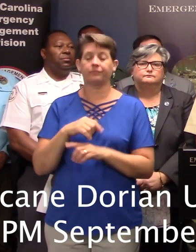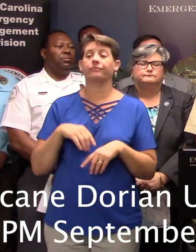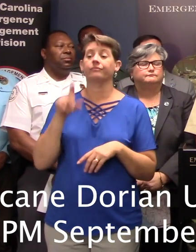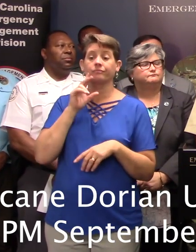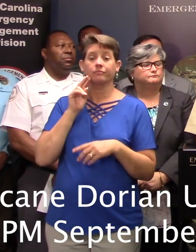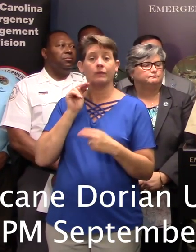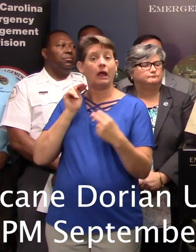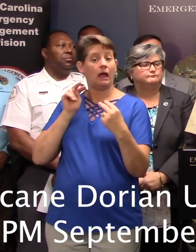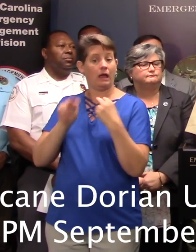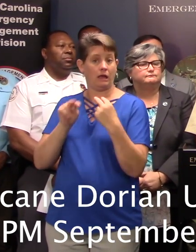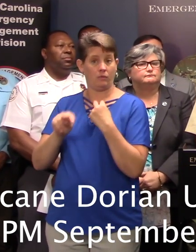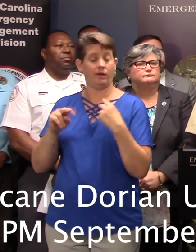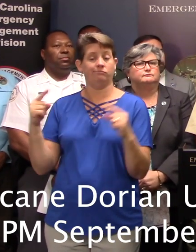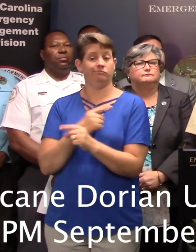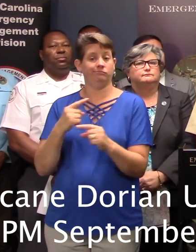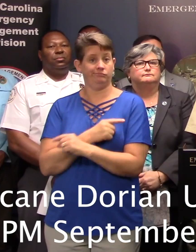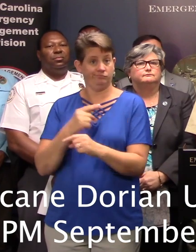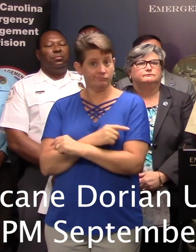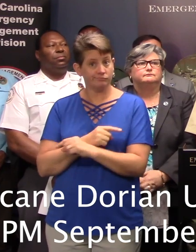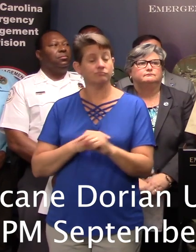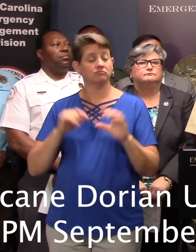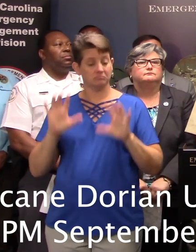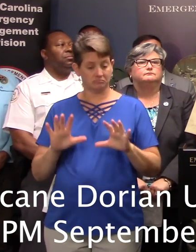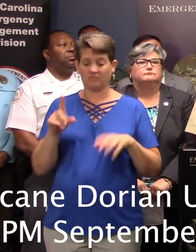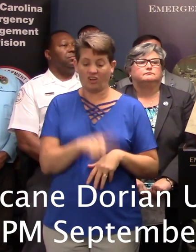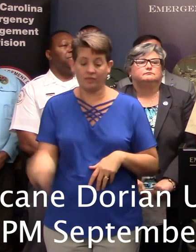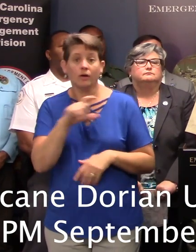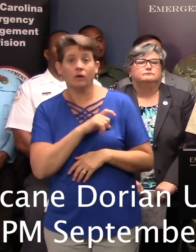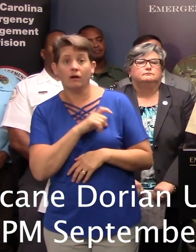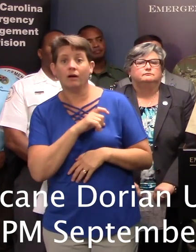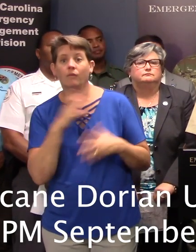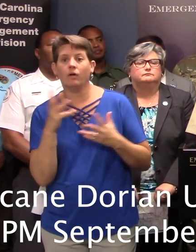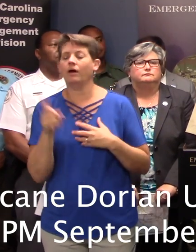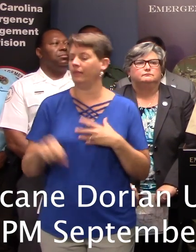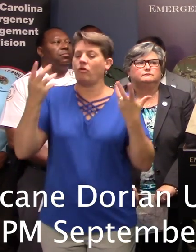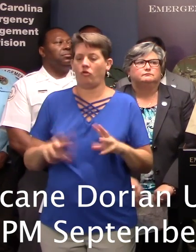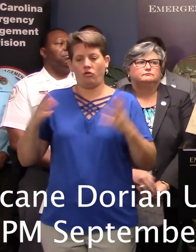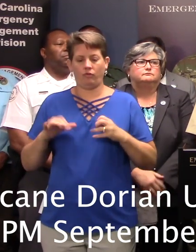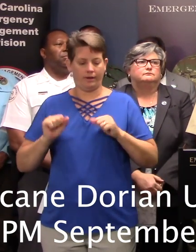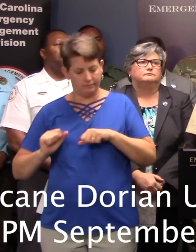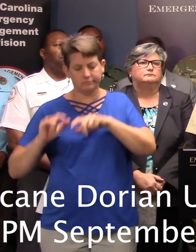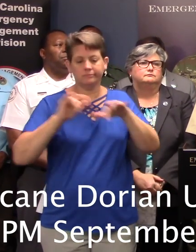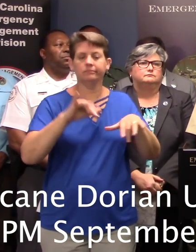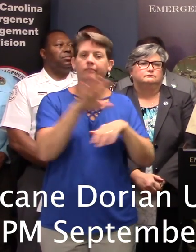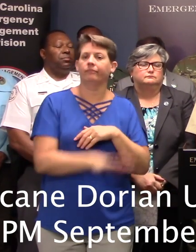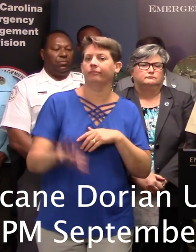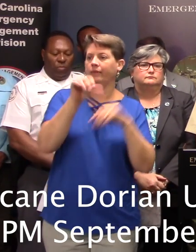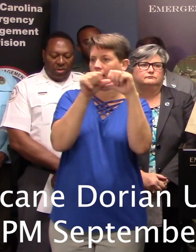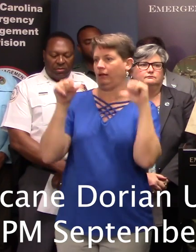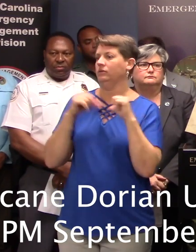reversals are ending, as you've heard today, those officers have already began patrols in those evacuated areas.